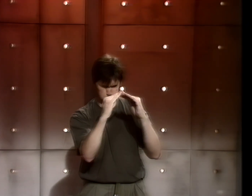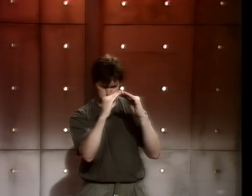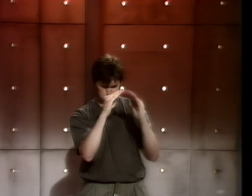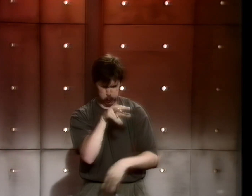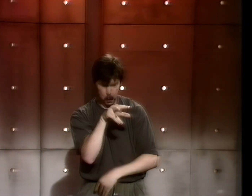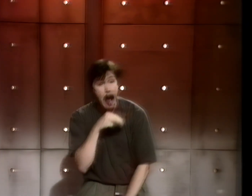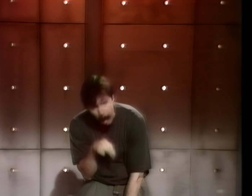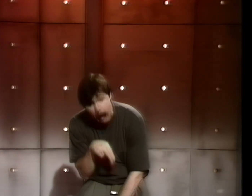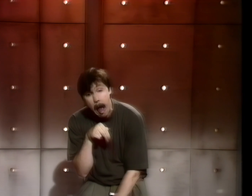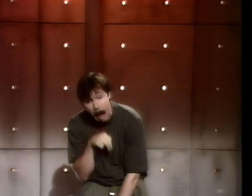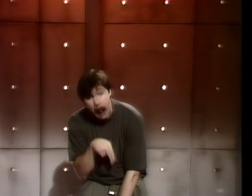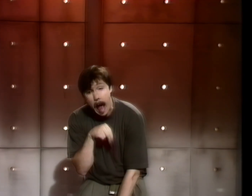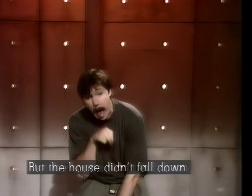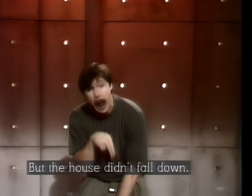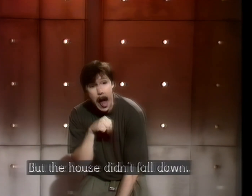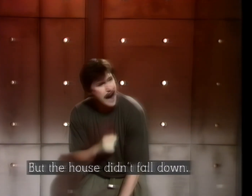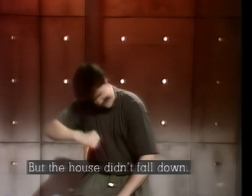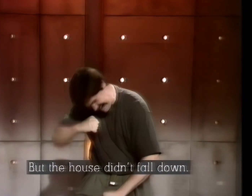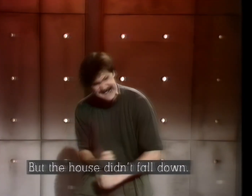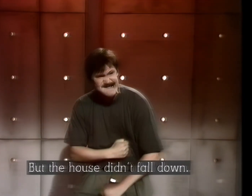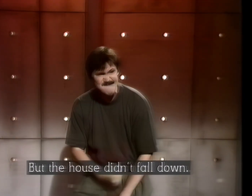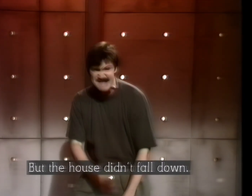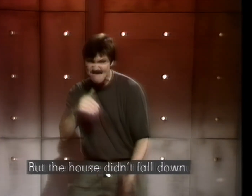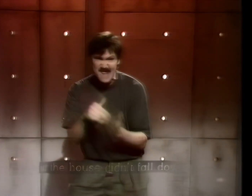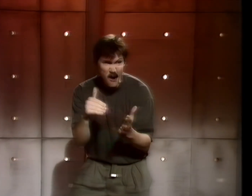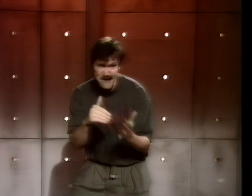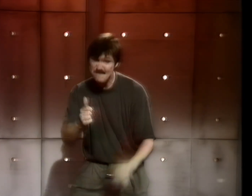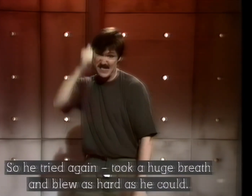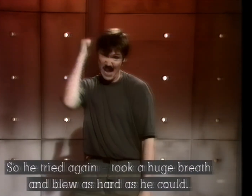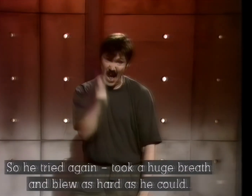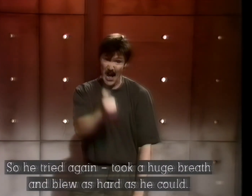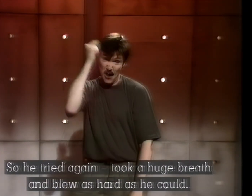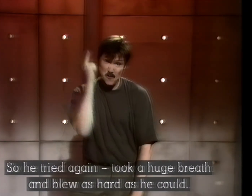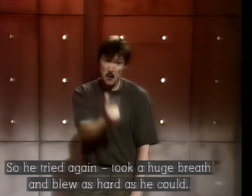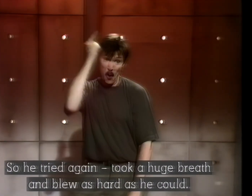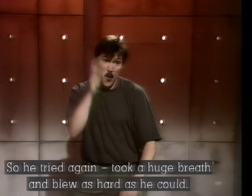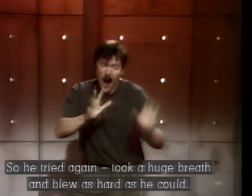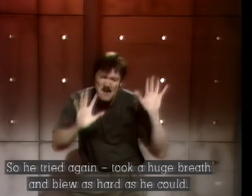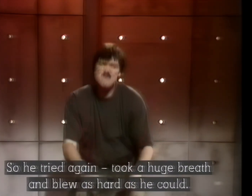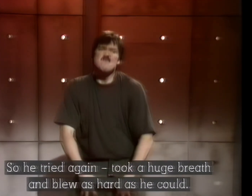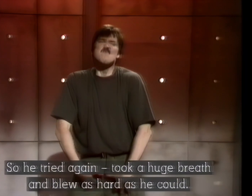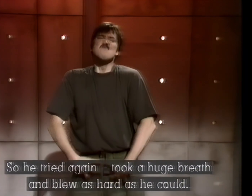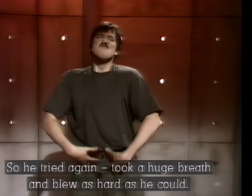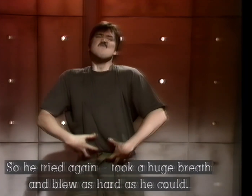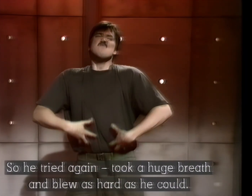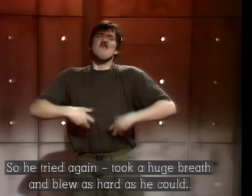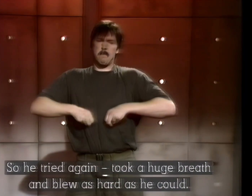hard as he could at the house, but the house didn't fall down. So, he tried again. He counted to three, took a huge breath,